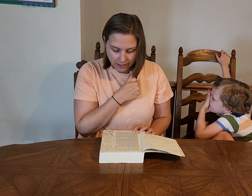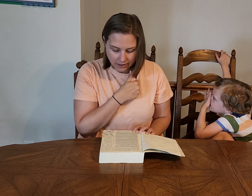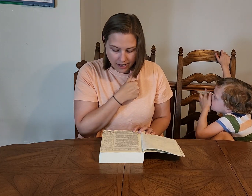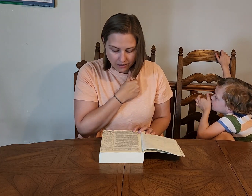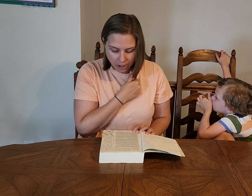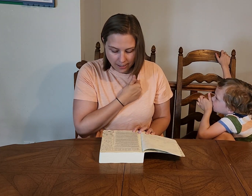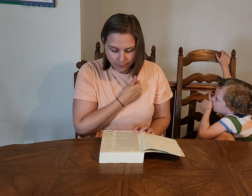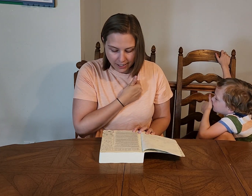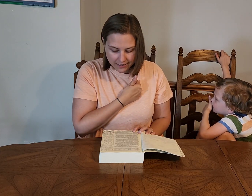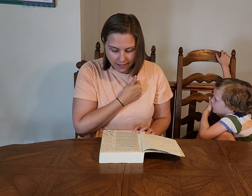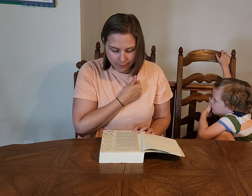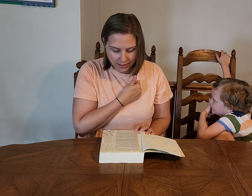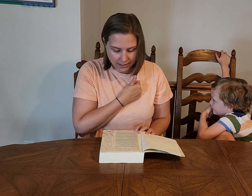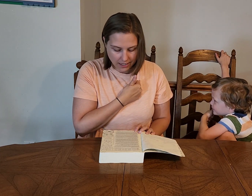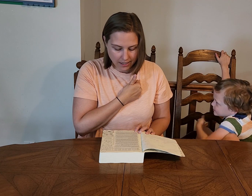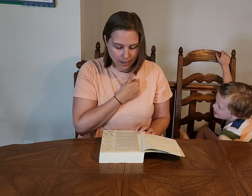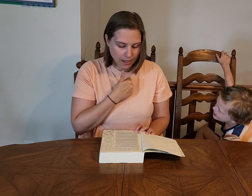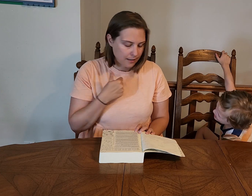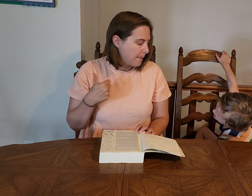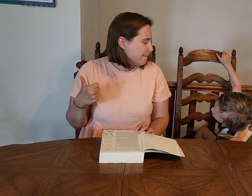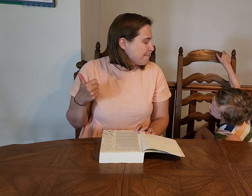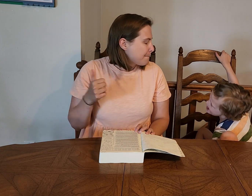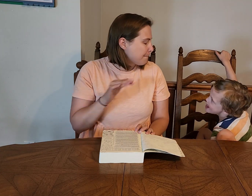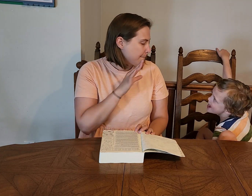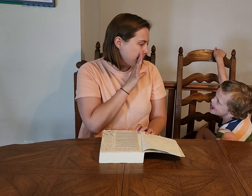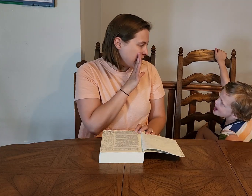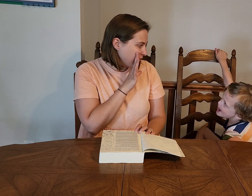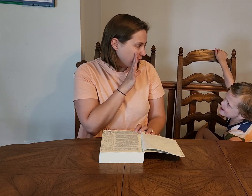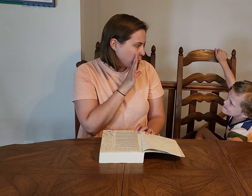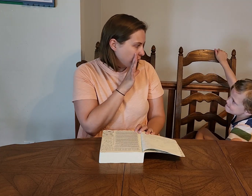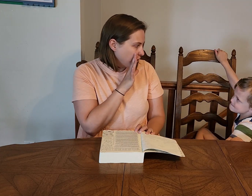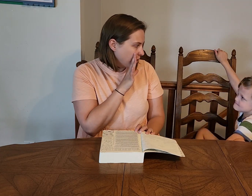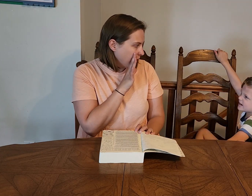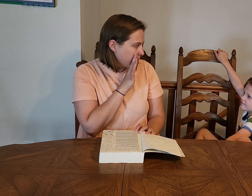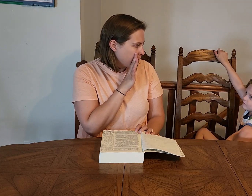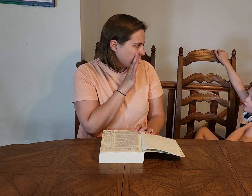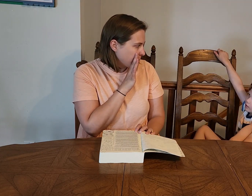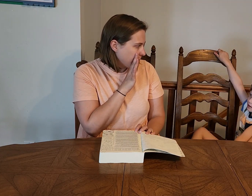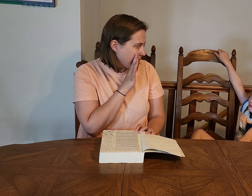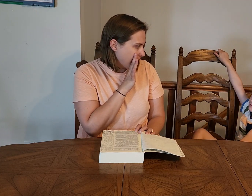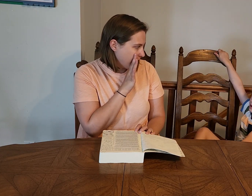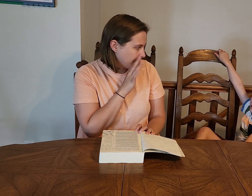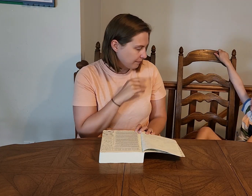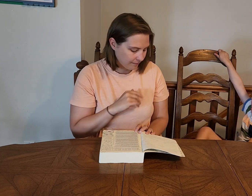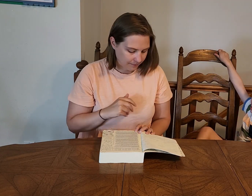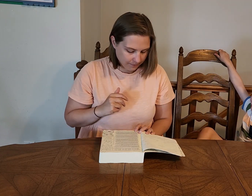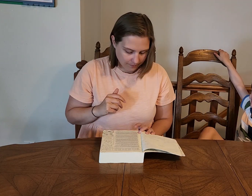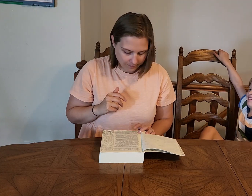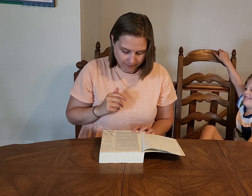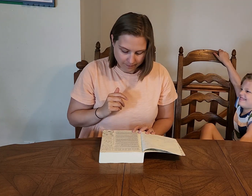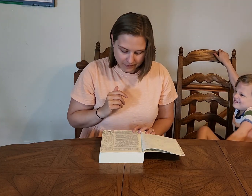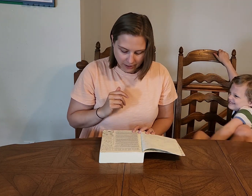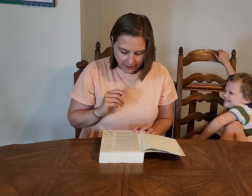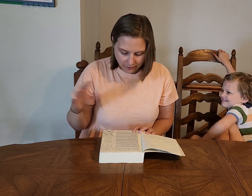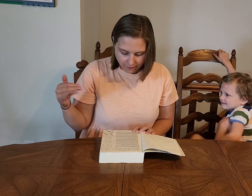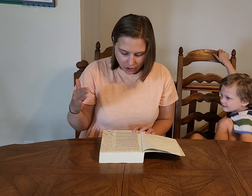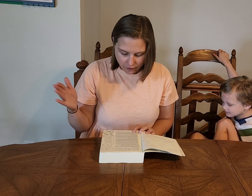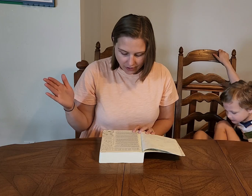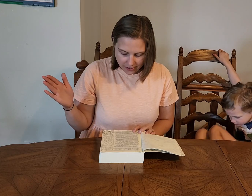Then God blessed them and say, be fruitful and multiply. and multiply. Let the fish fill